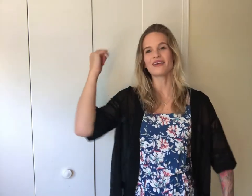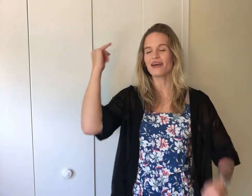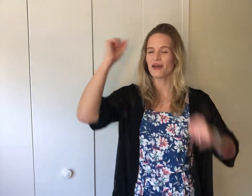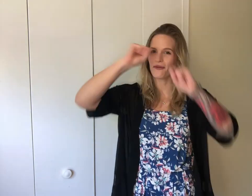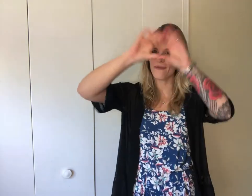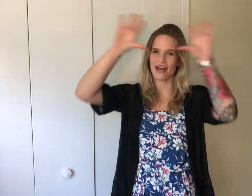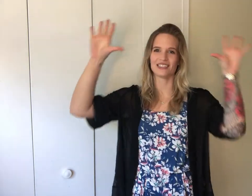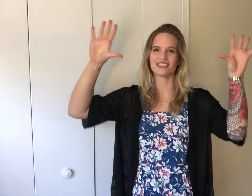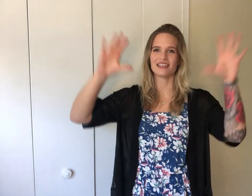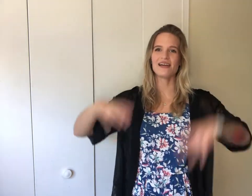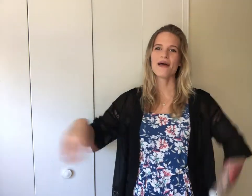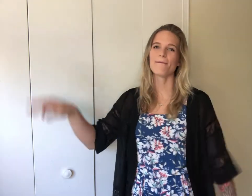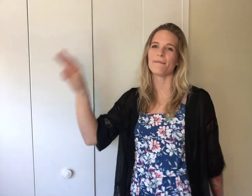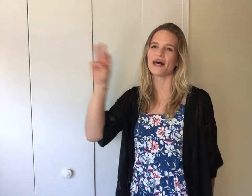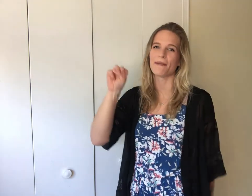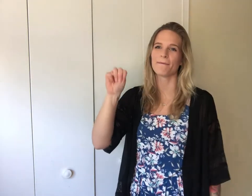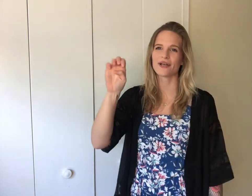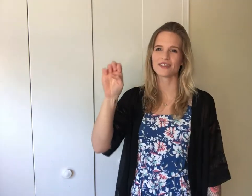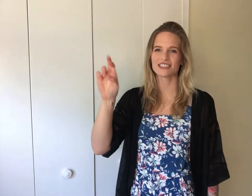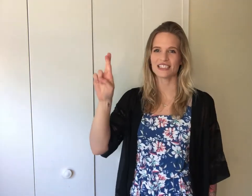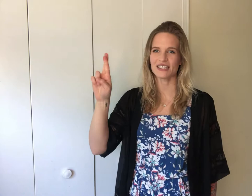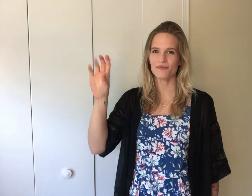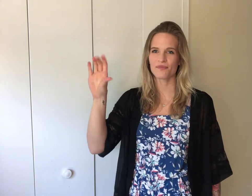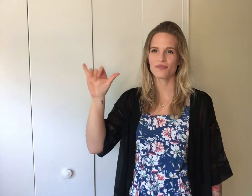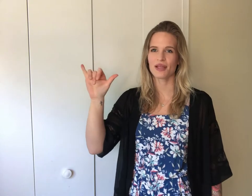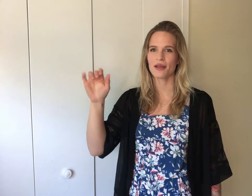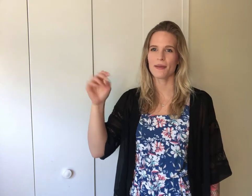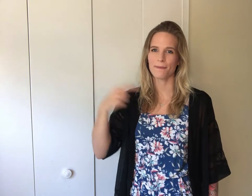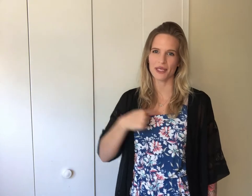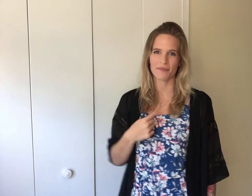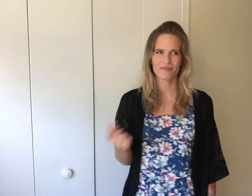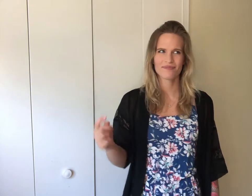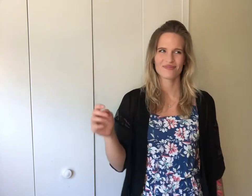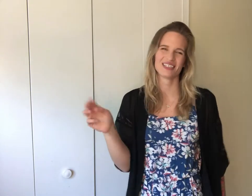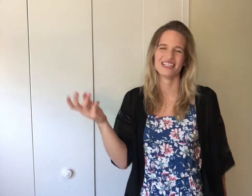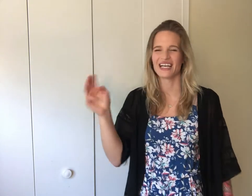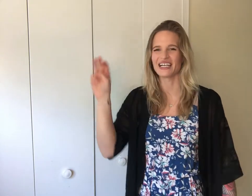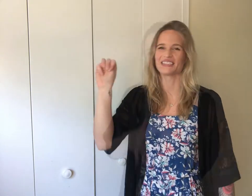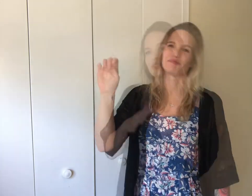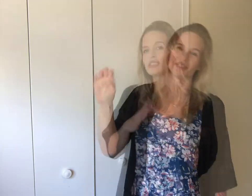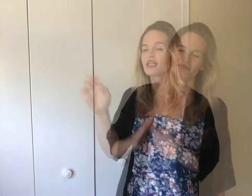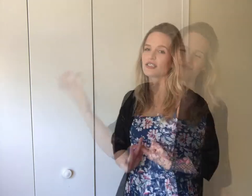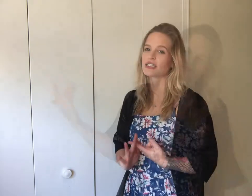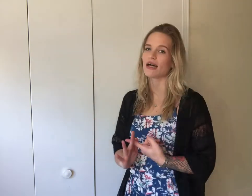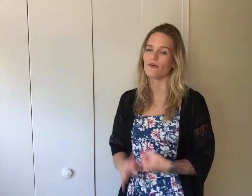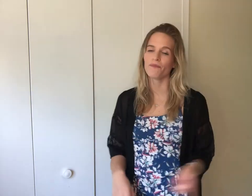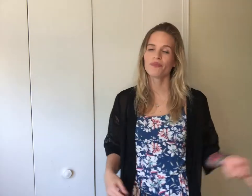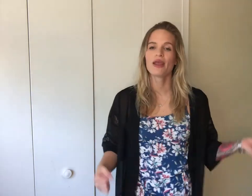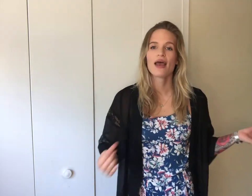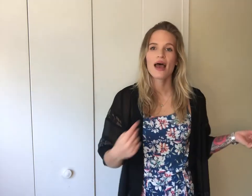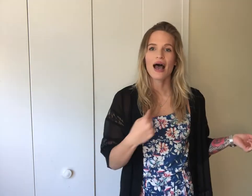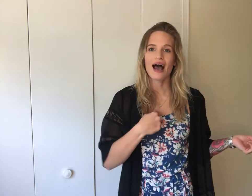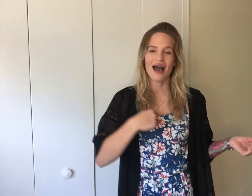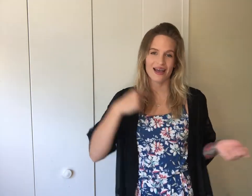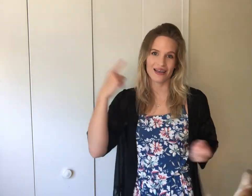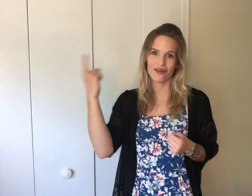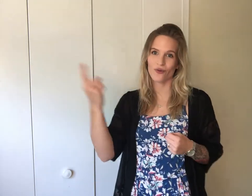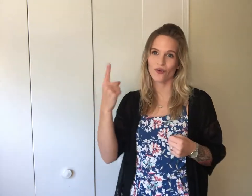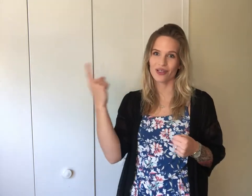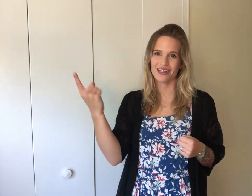imagine, by mercy, me. So it starts out, I can only